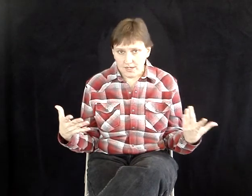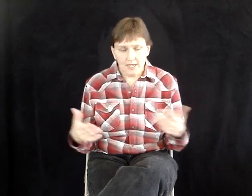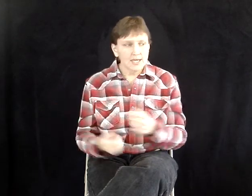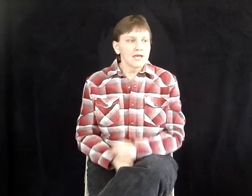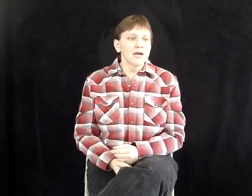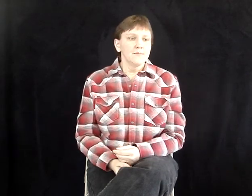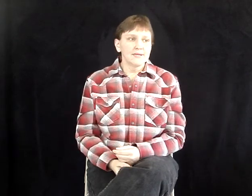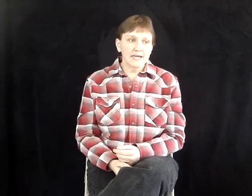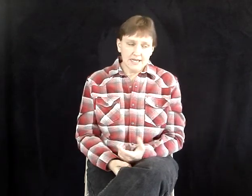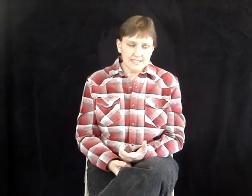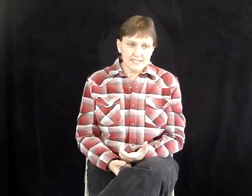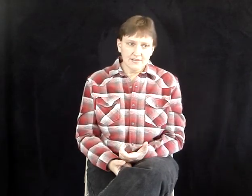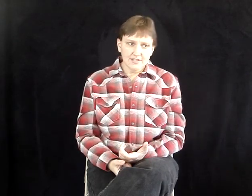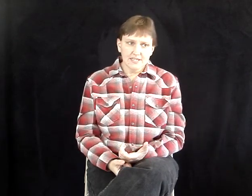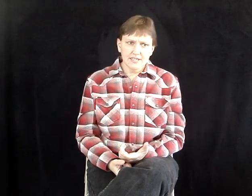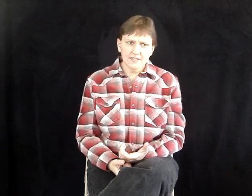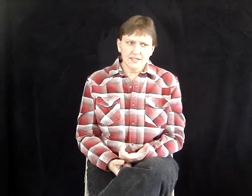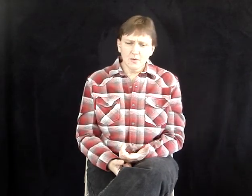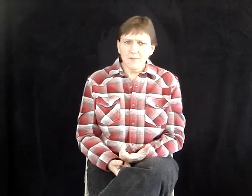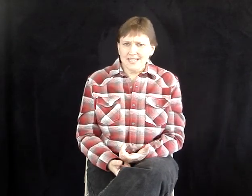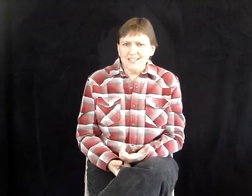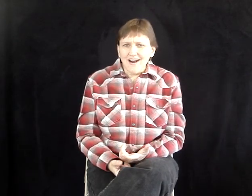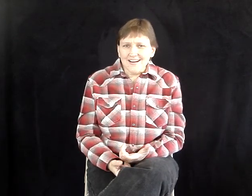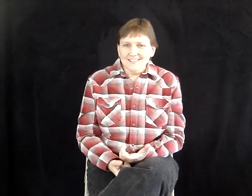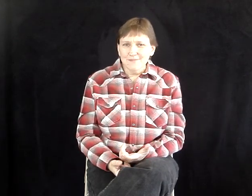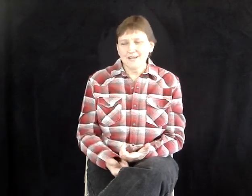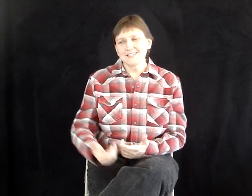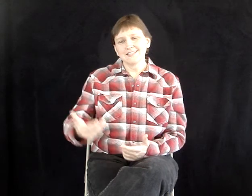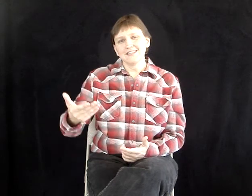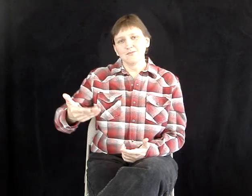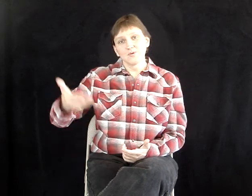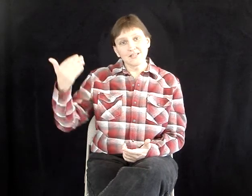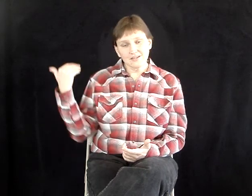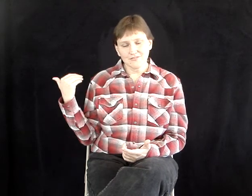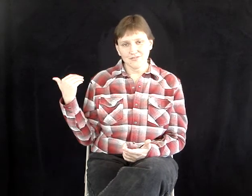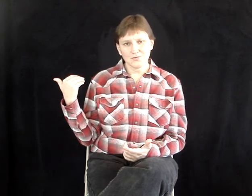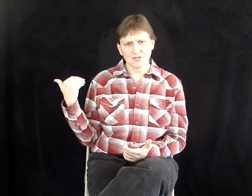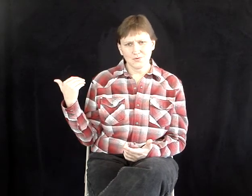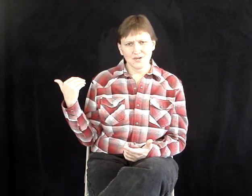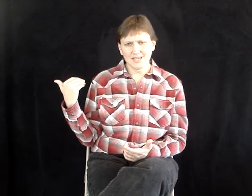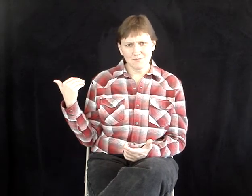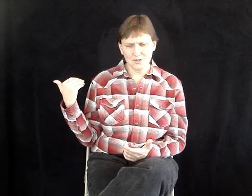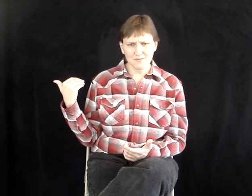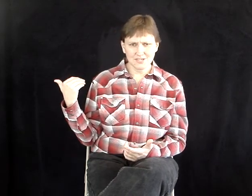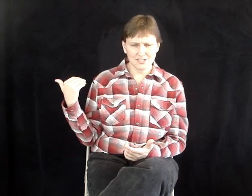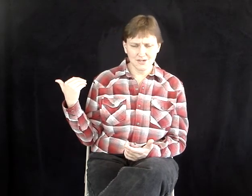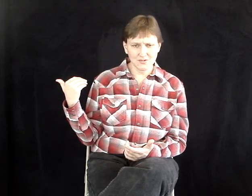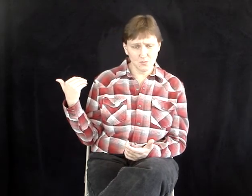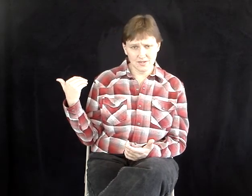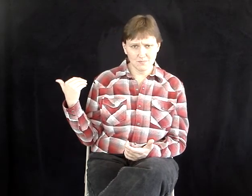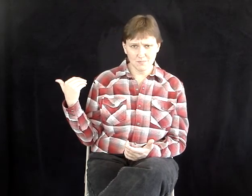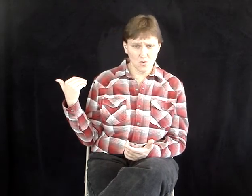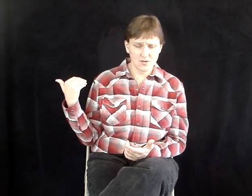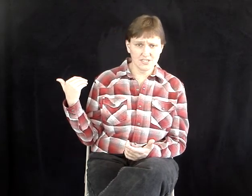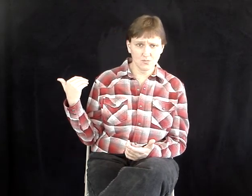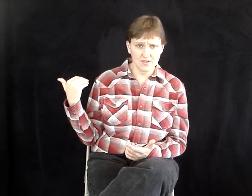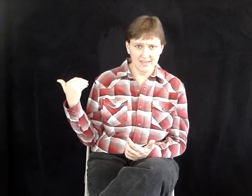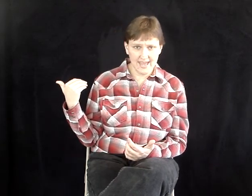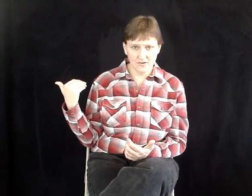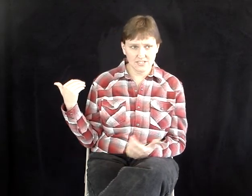because the, you know, money talks. And basically, the realtor for the resort, he pretty much, you know, is one of the cronies that run the county.